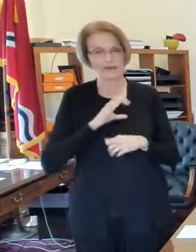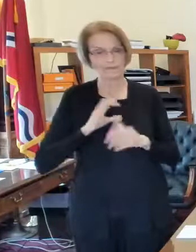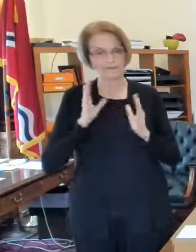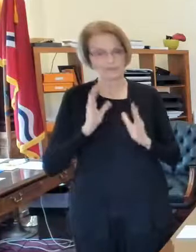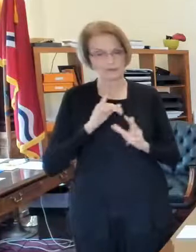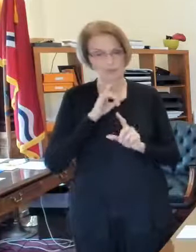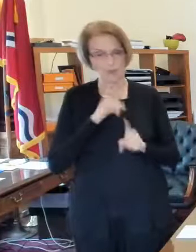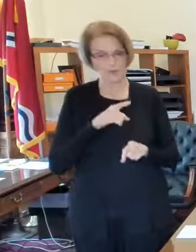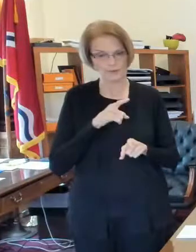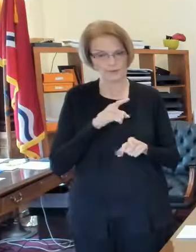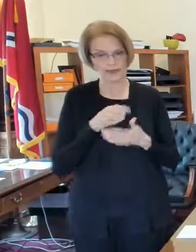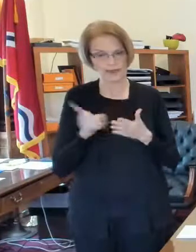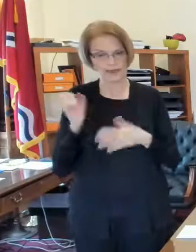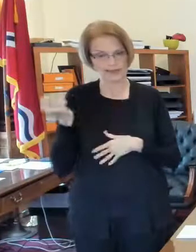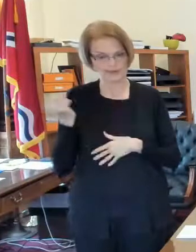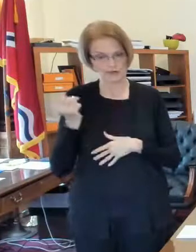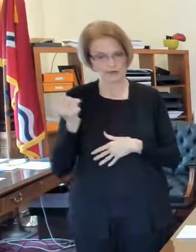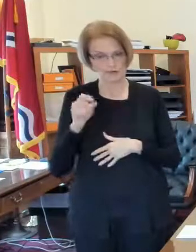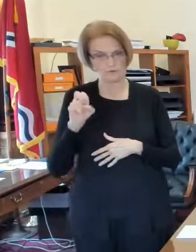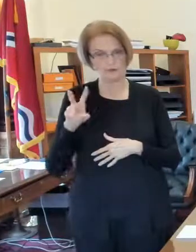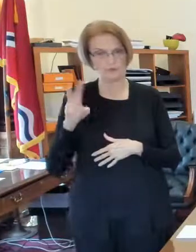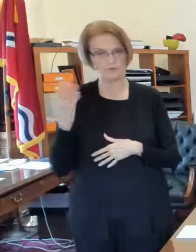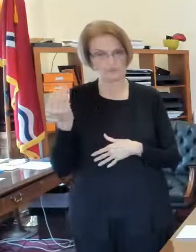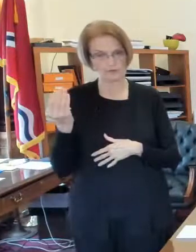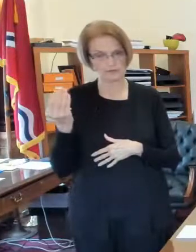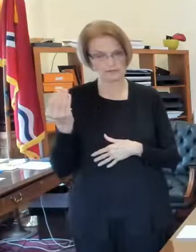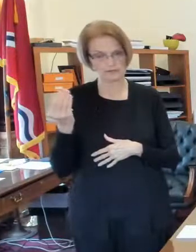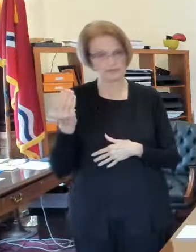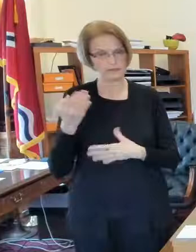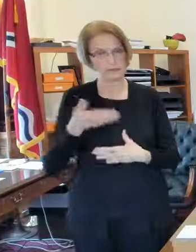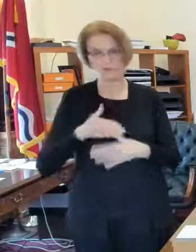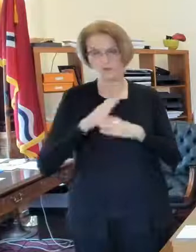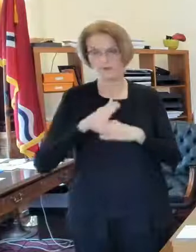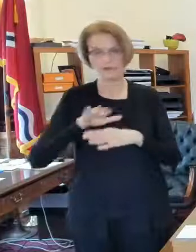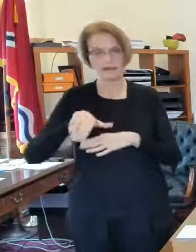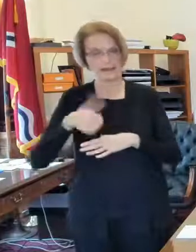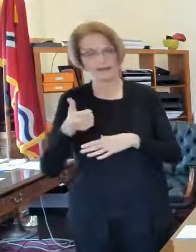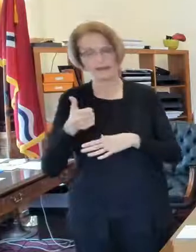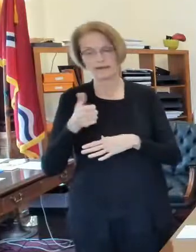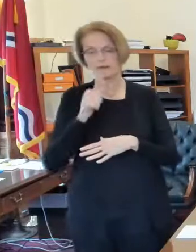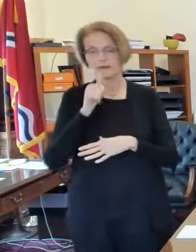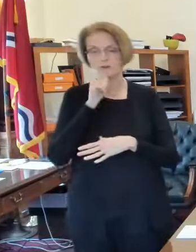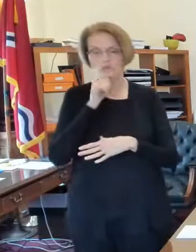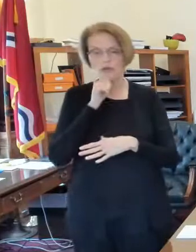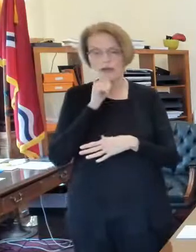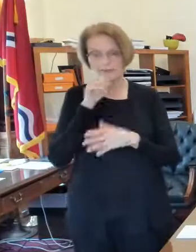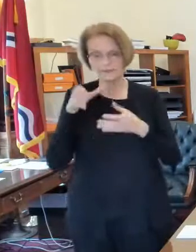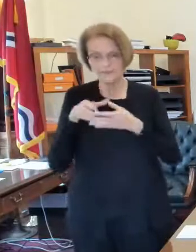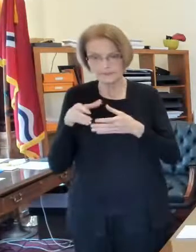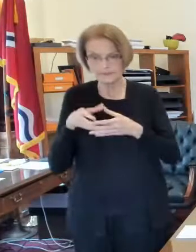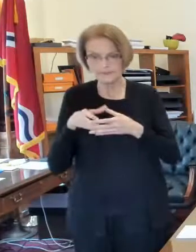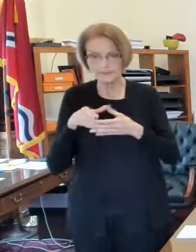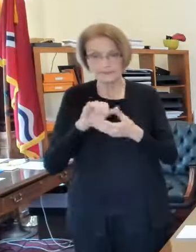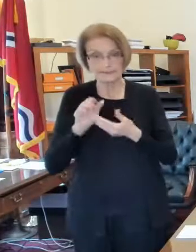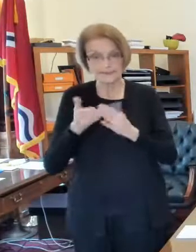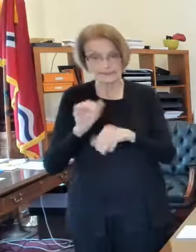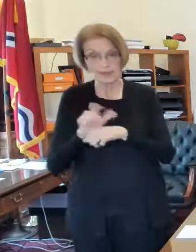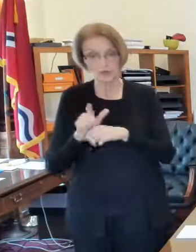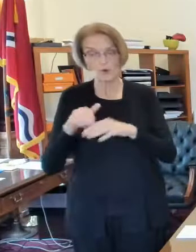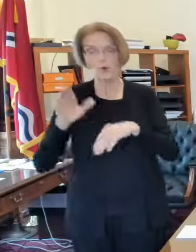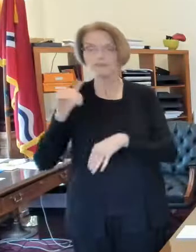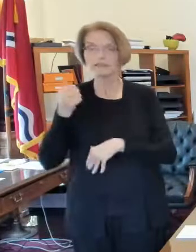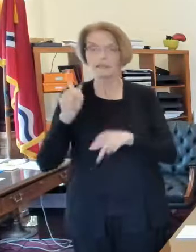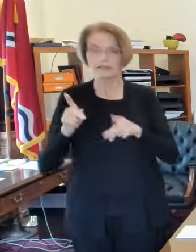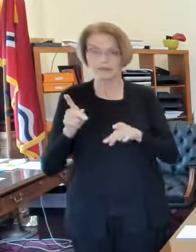into effect on last saturday november 14th uh prohibits any gathering private gathering in the city of st louis uh more than 10 people